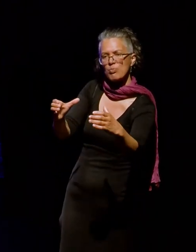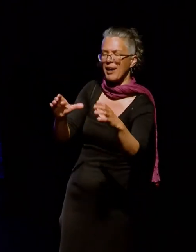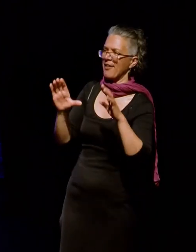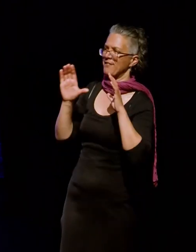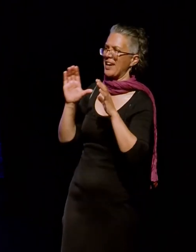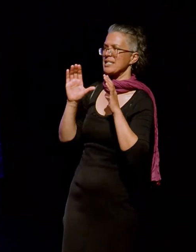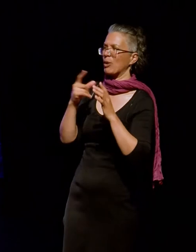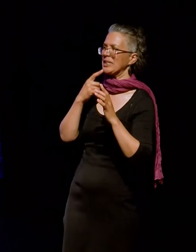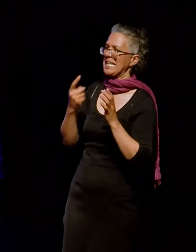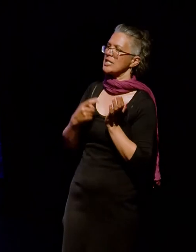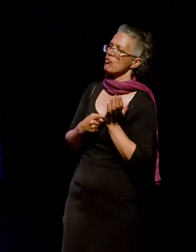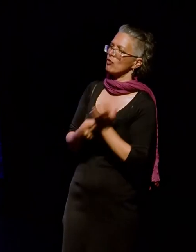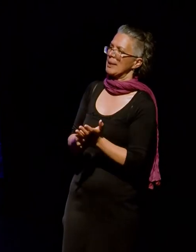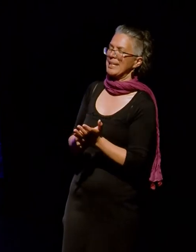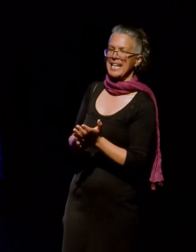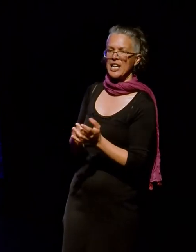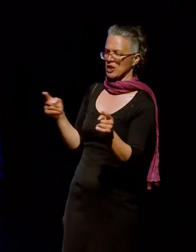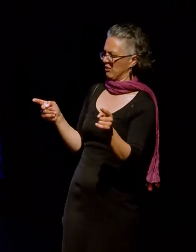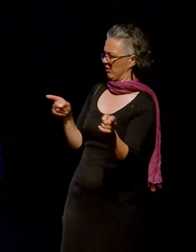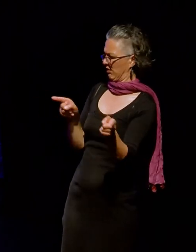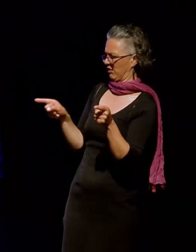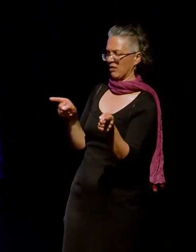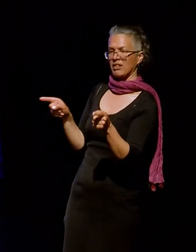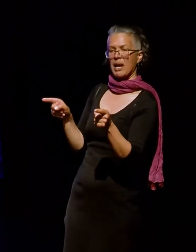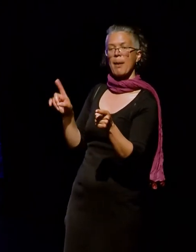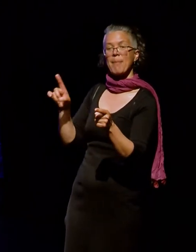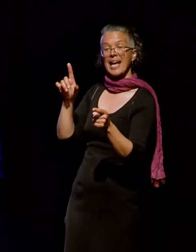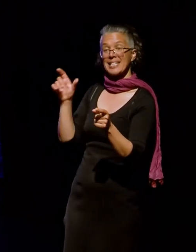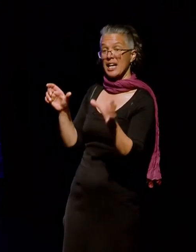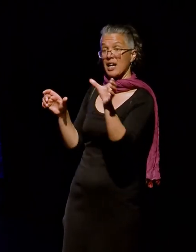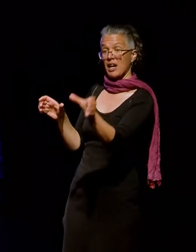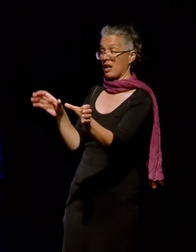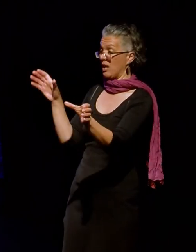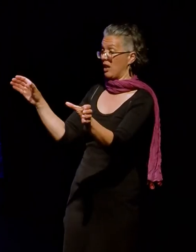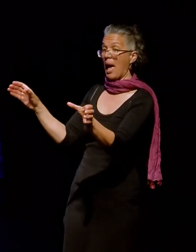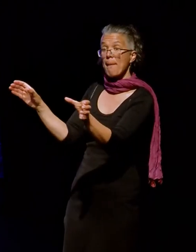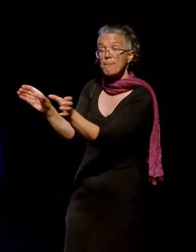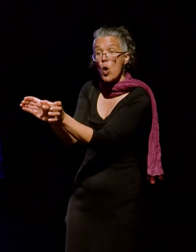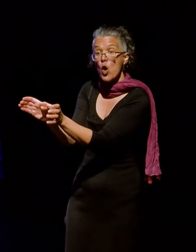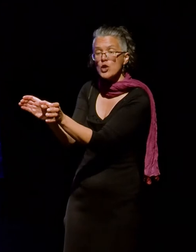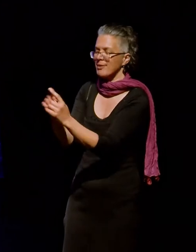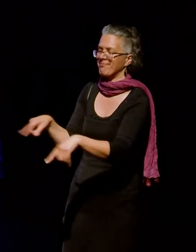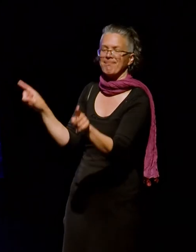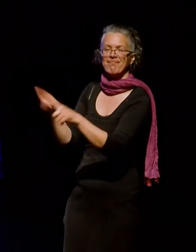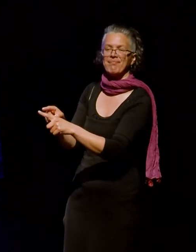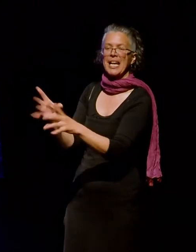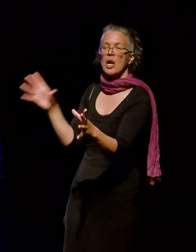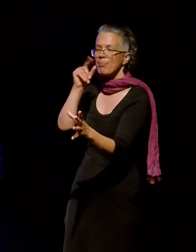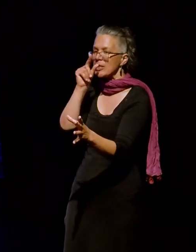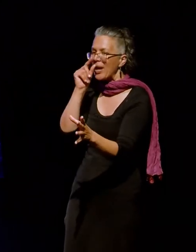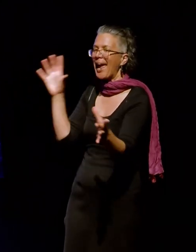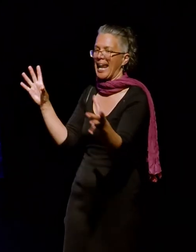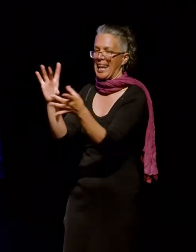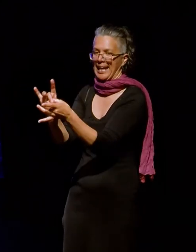as a recommendation function, it is not possible to merge groups. You can only link them. This fragments memories while at the same time